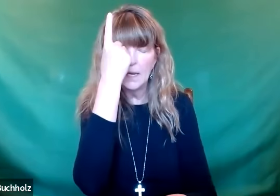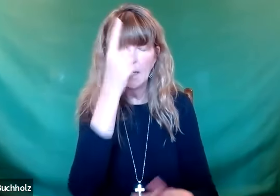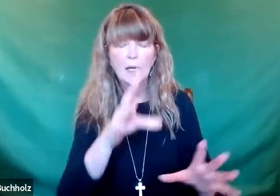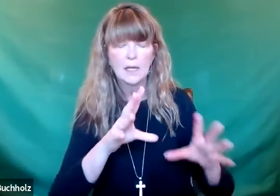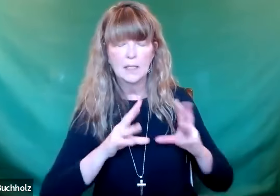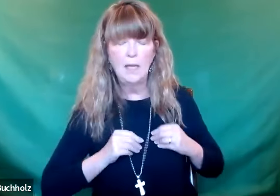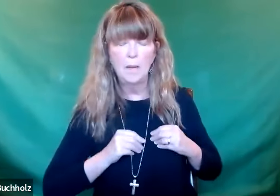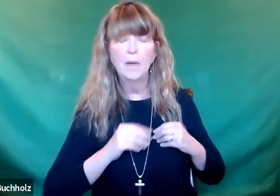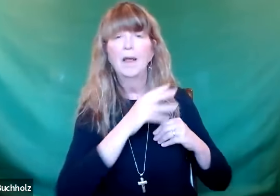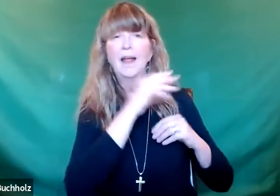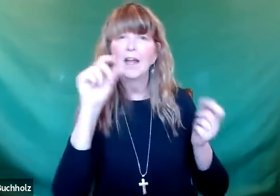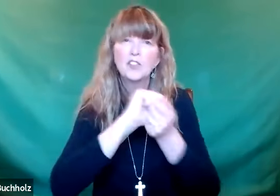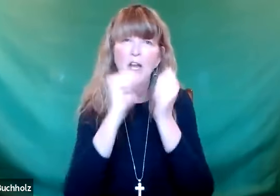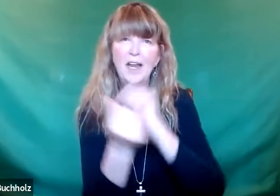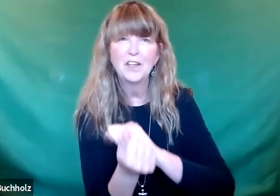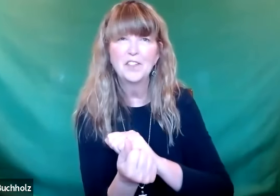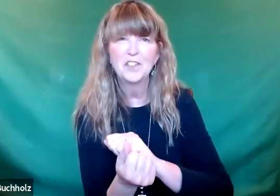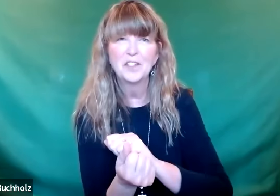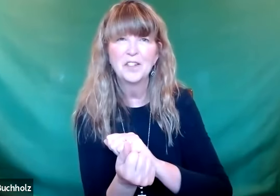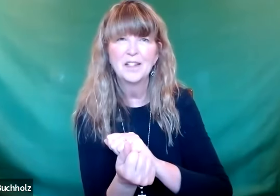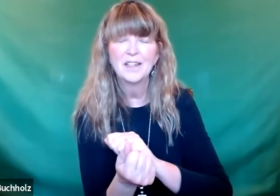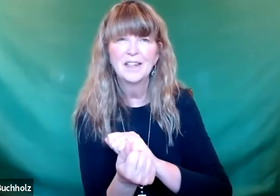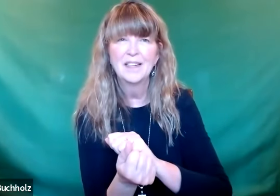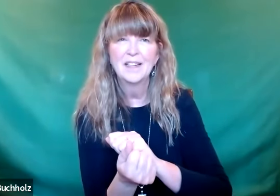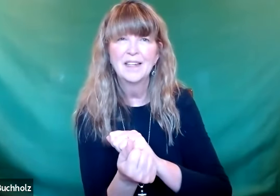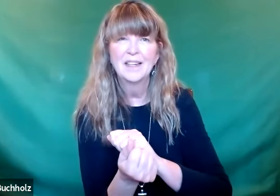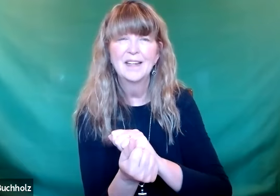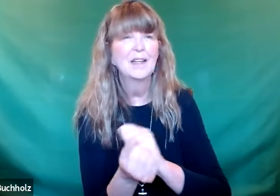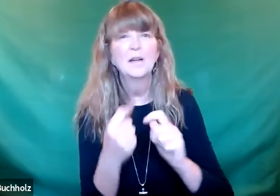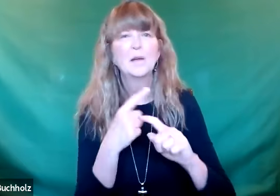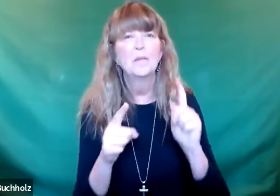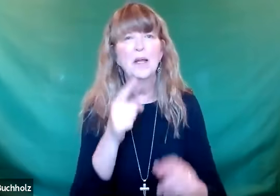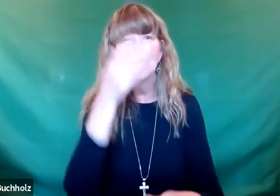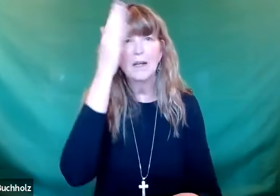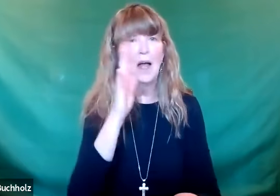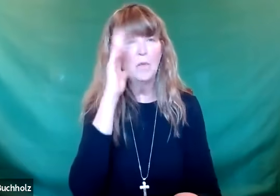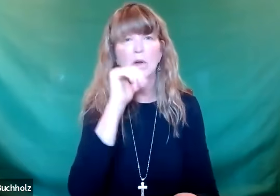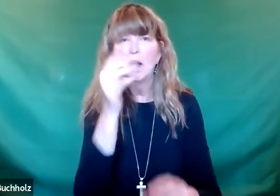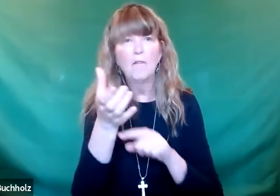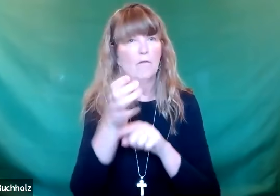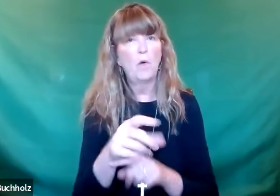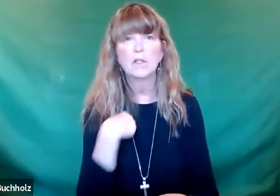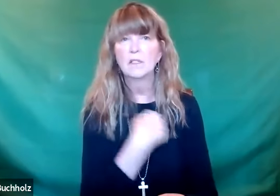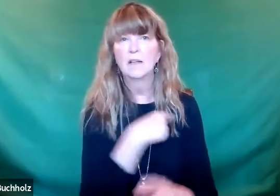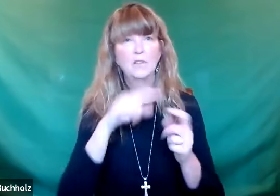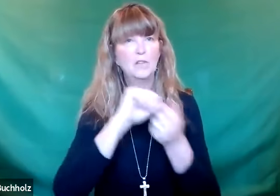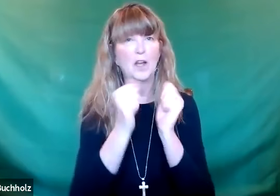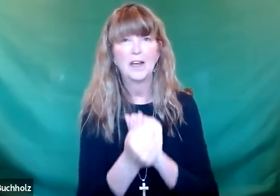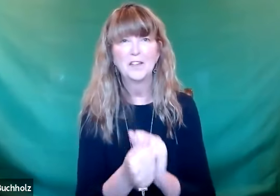for the Holy Spirit to help you understand, accept, and make the changes. Because God